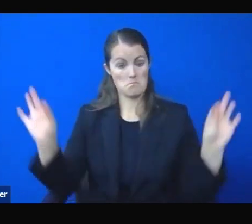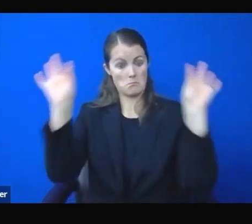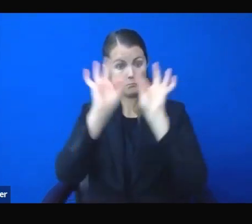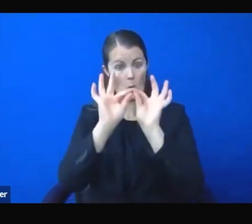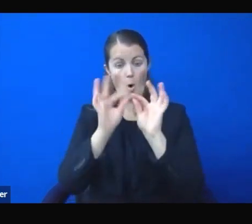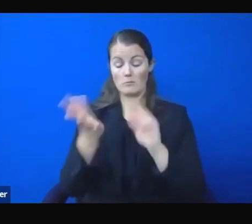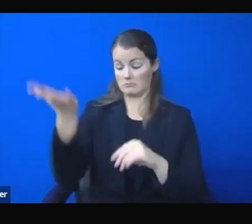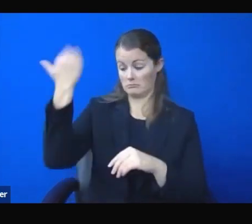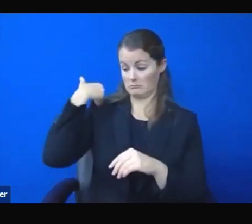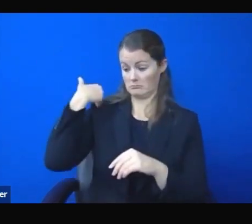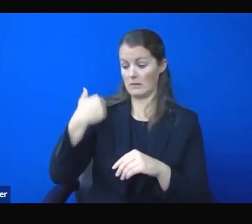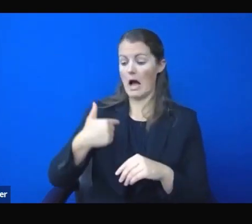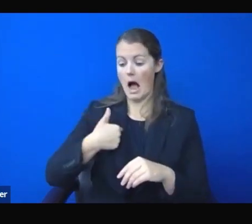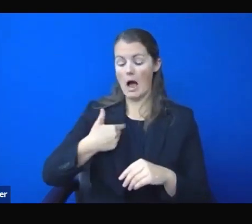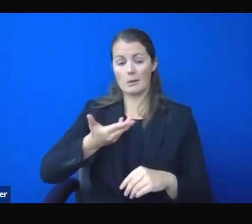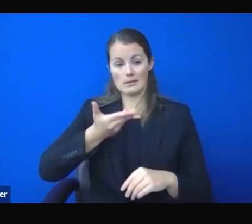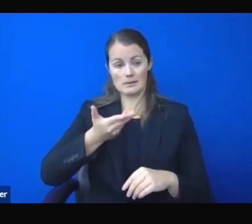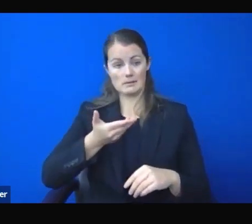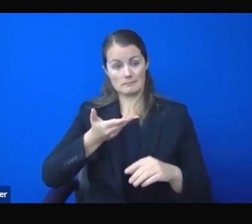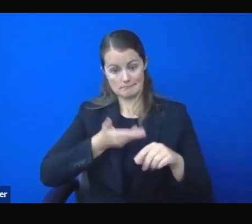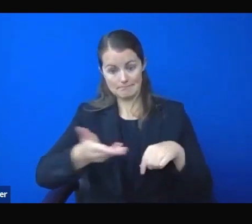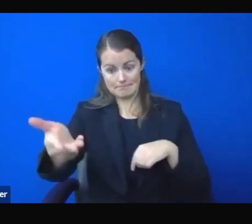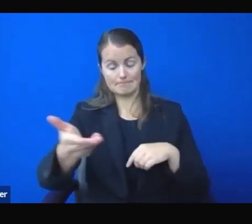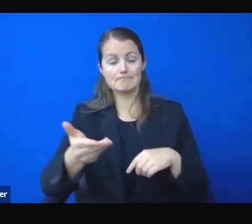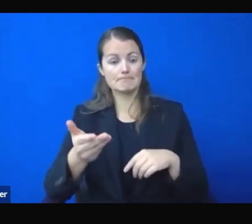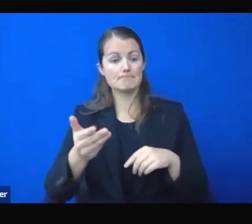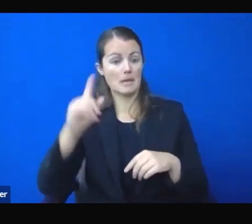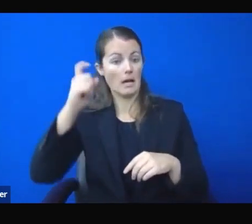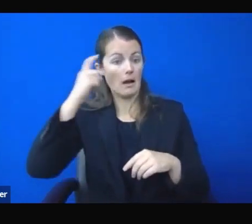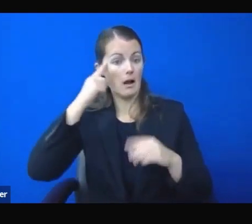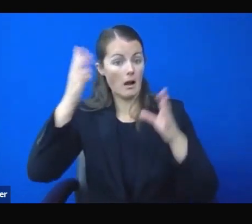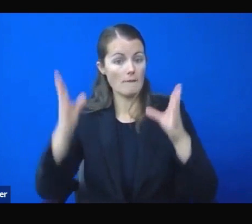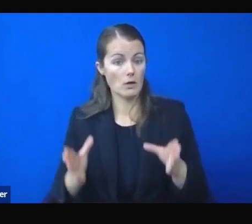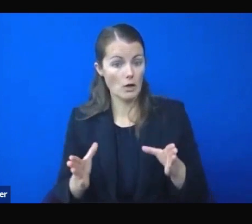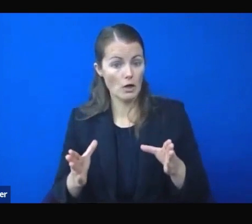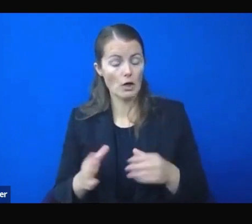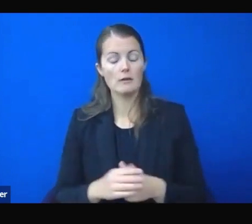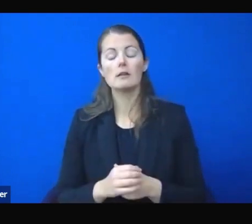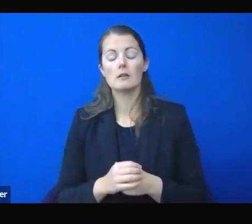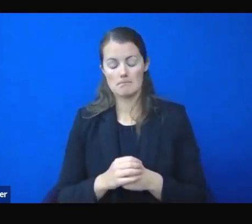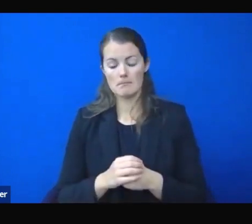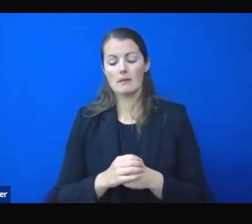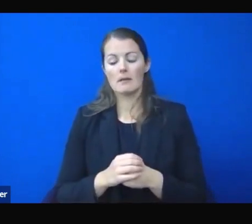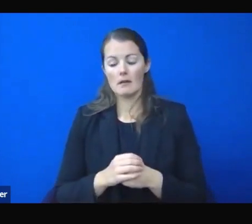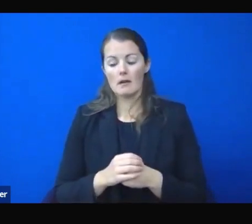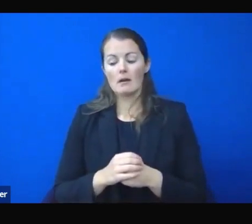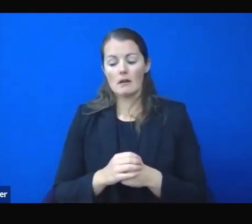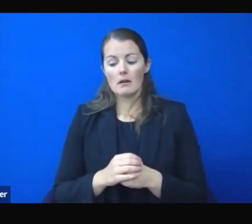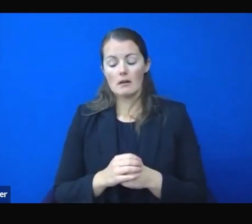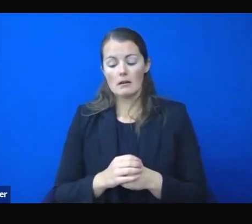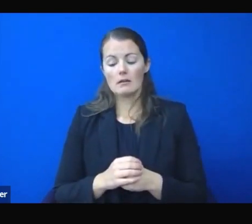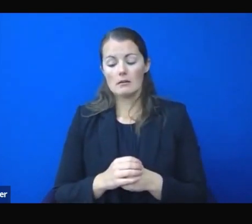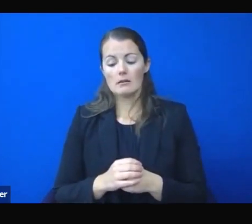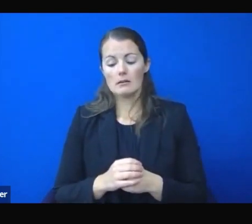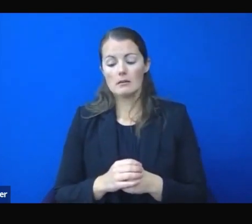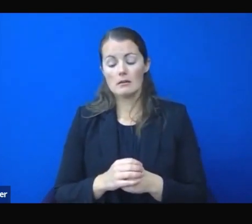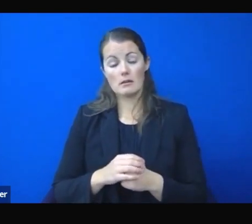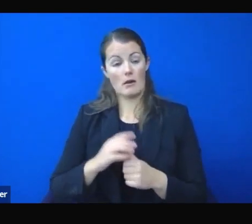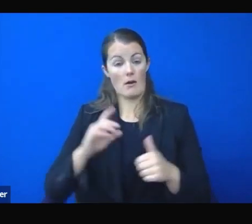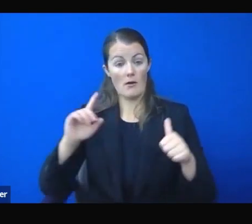together a budget for 2019 legislative session, that was our first time in 10 years that our state